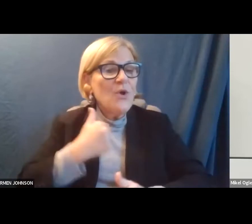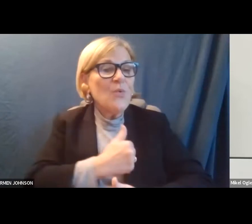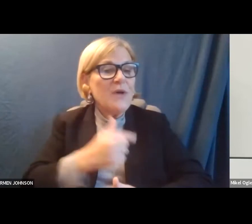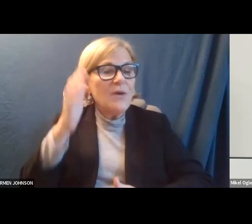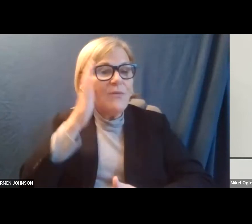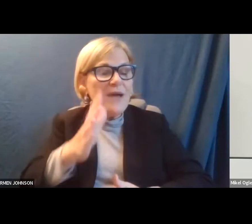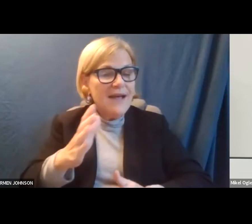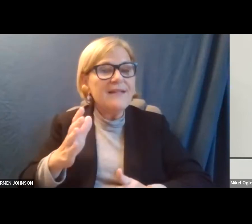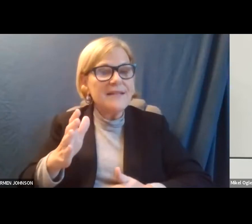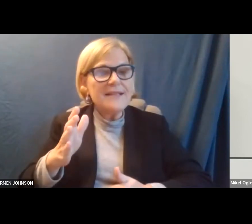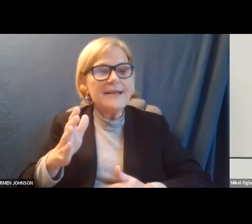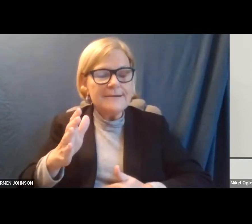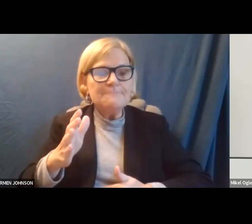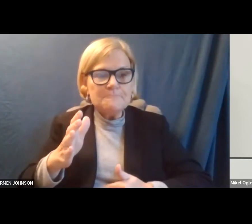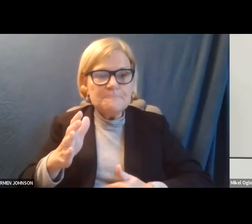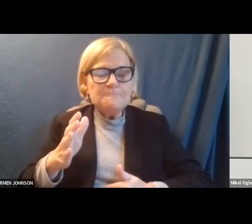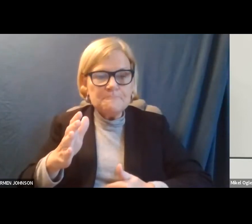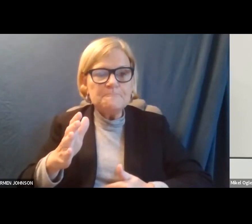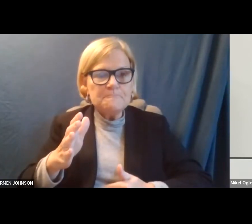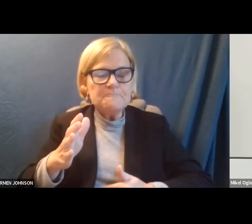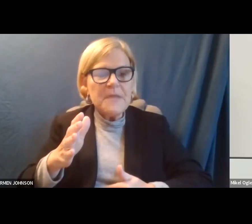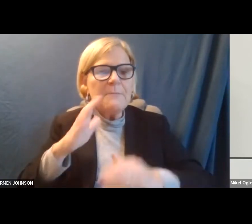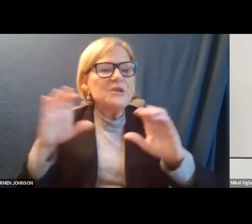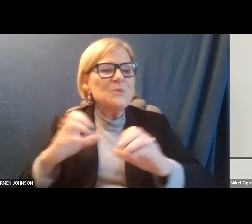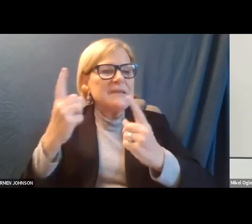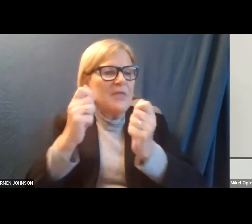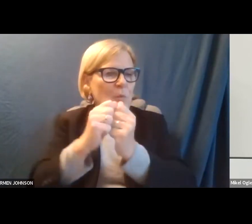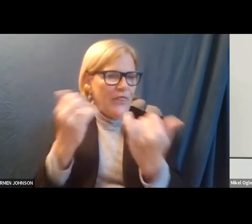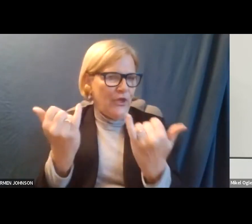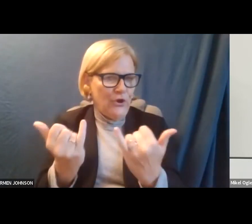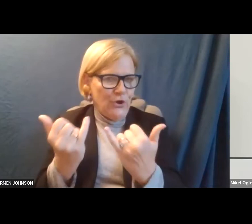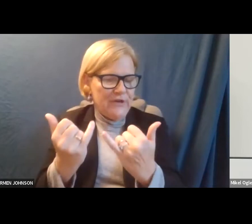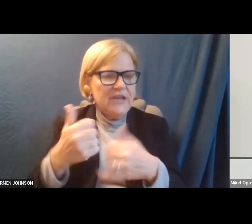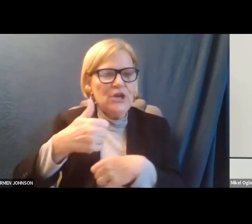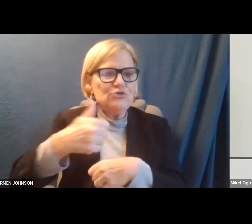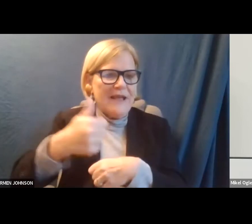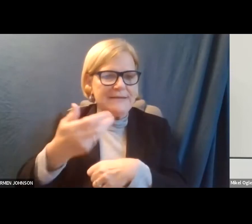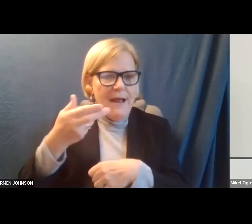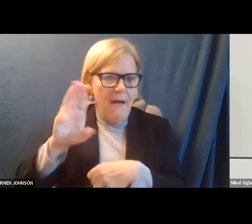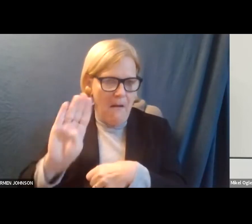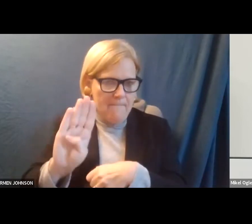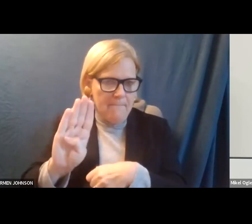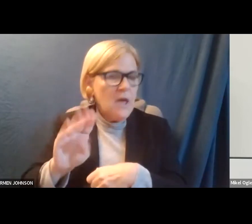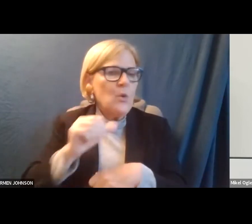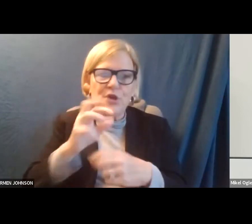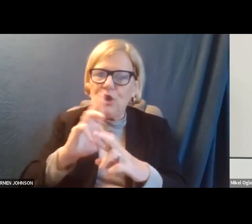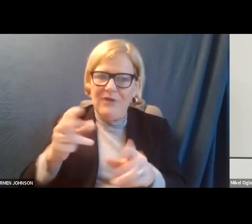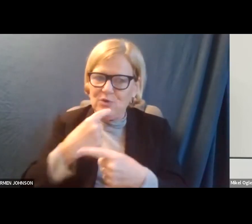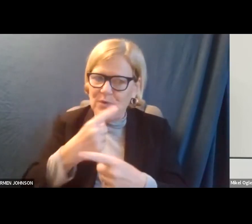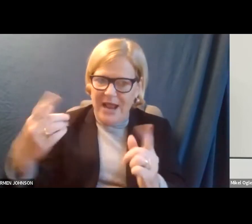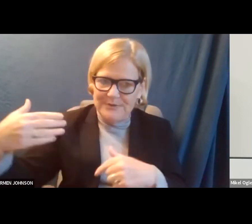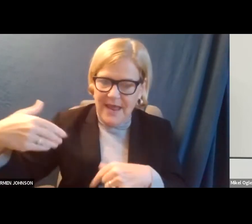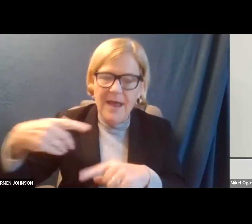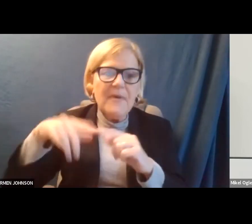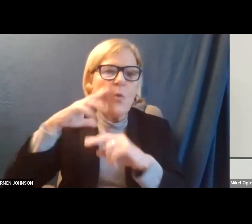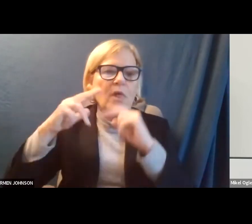going to be, um, doing something with the current transit hub. We have, we're not ready to announce it yet, but there's going to be